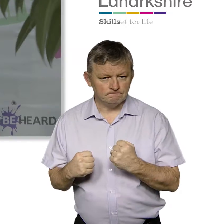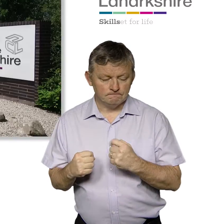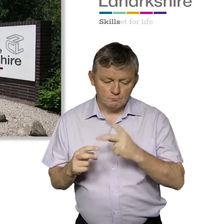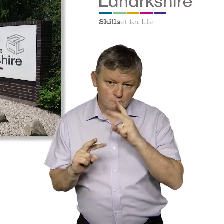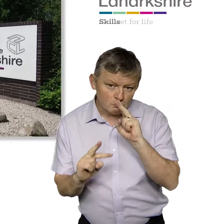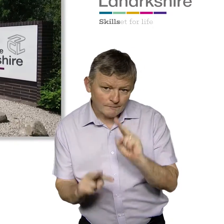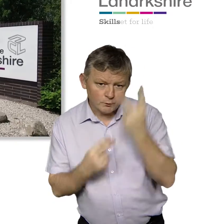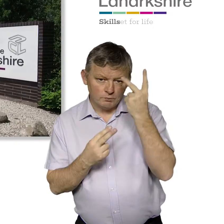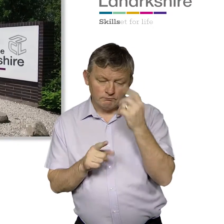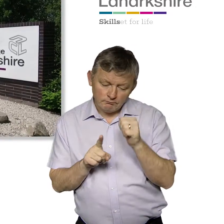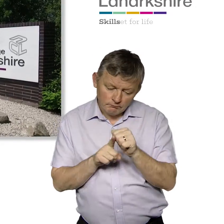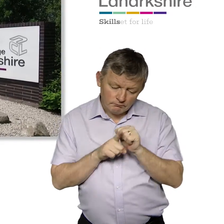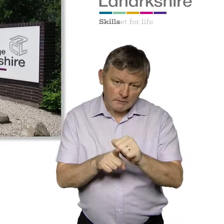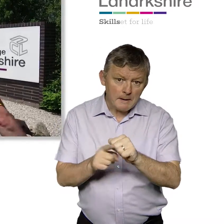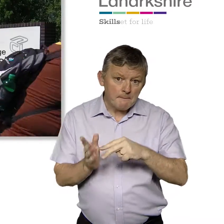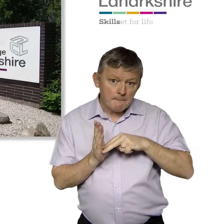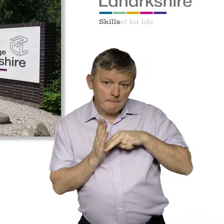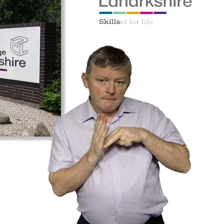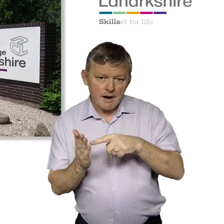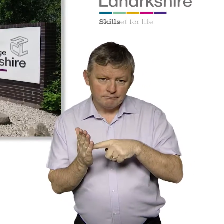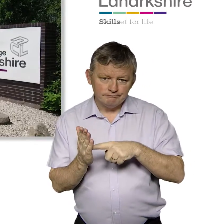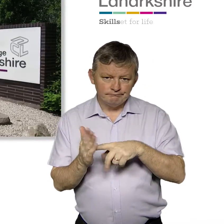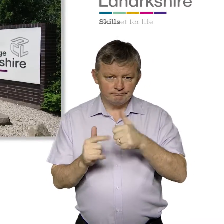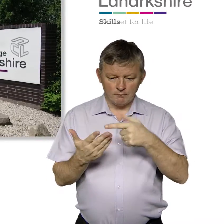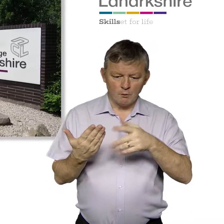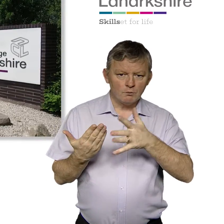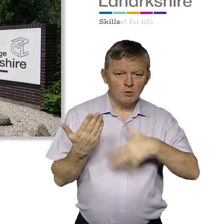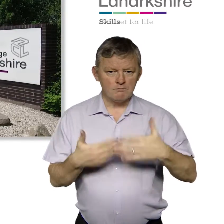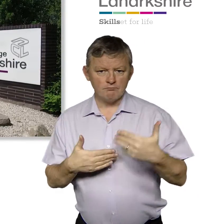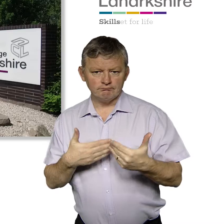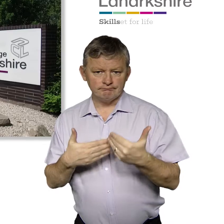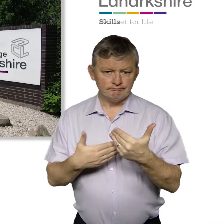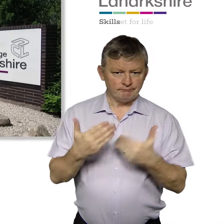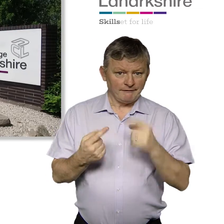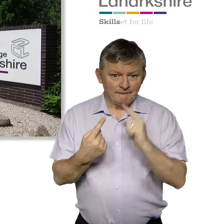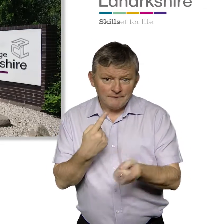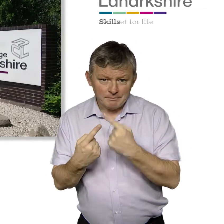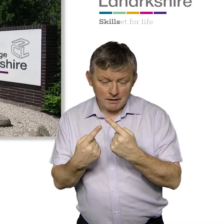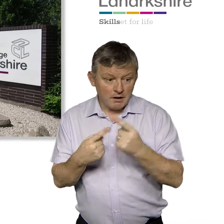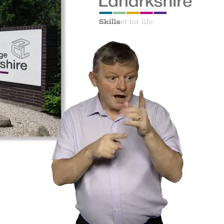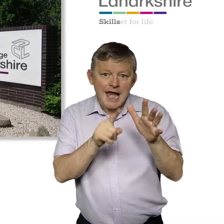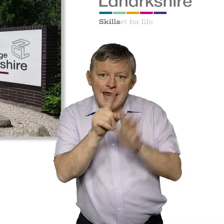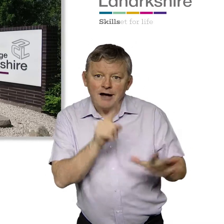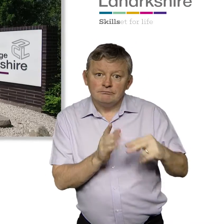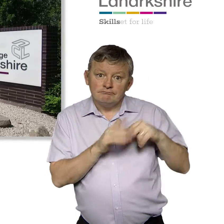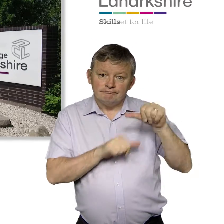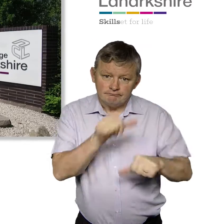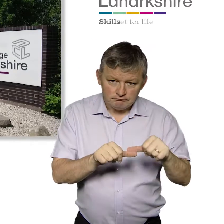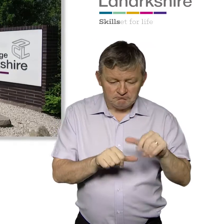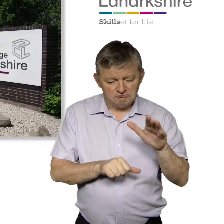Commit to reviewing or refreshing this plan, which includes more local actions, based on that feedback, after the National